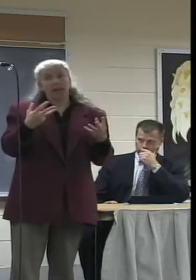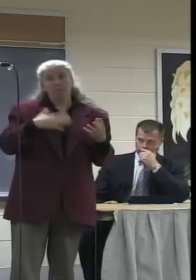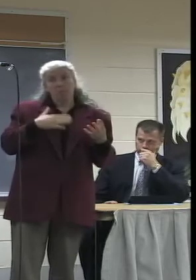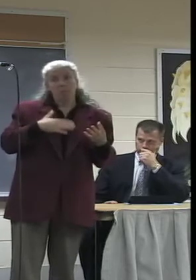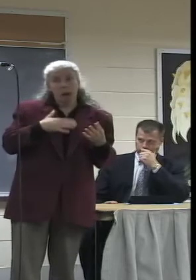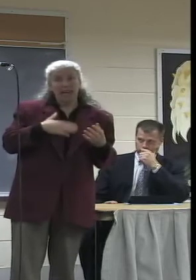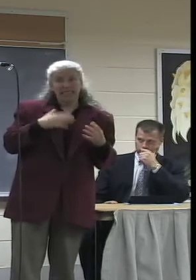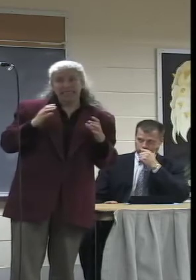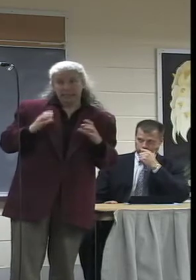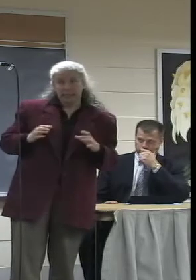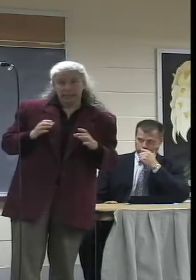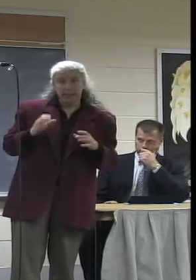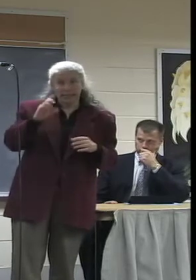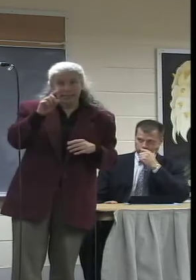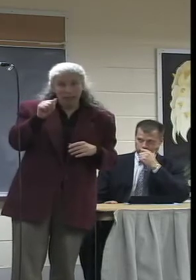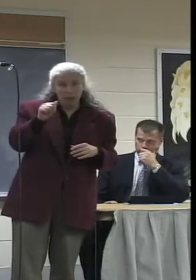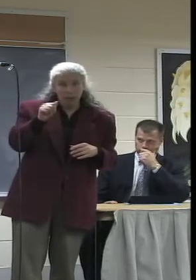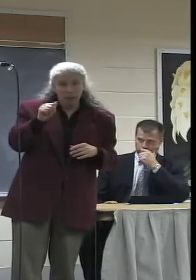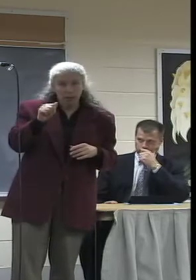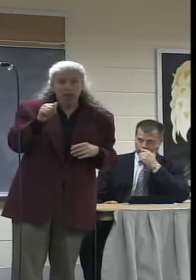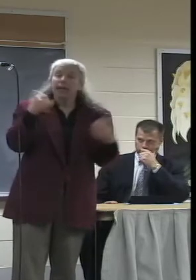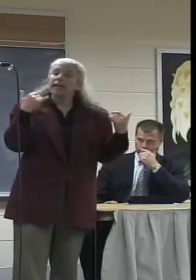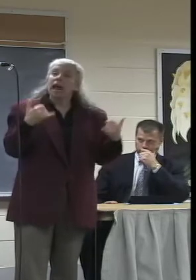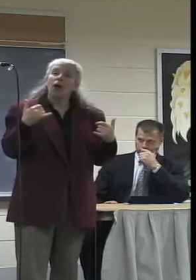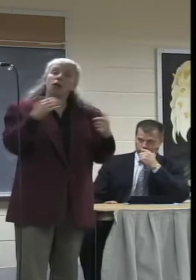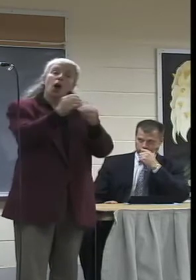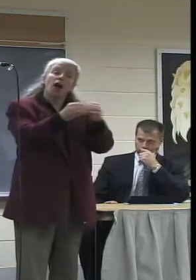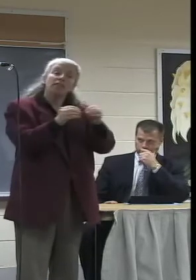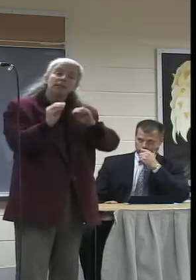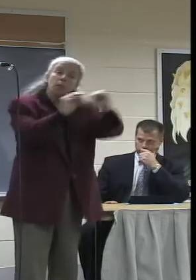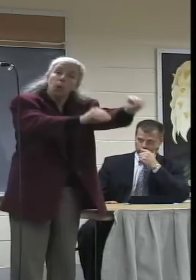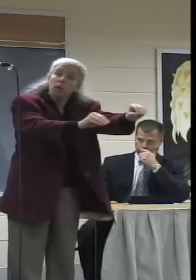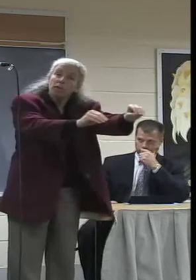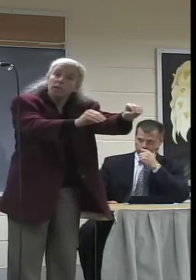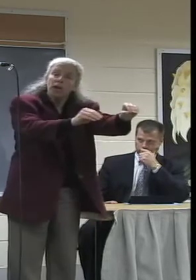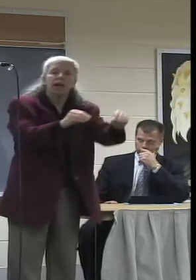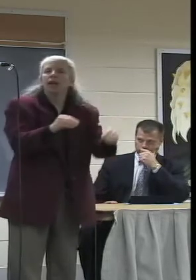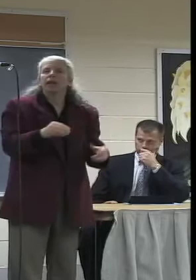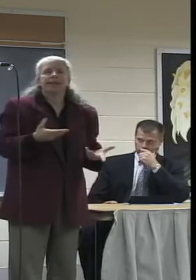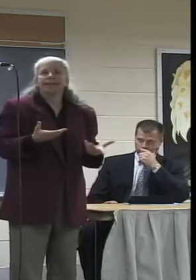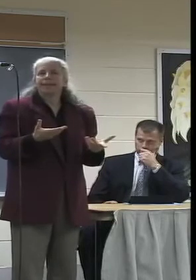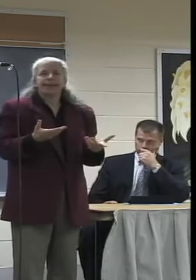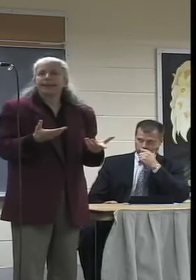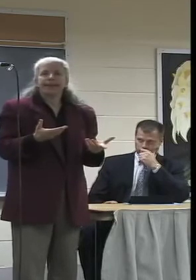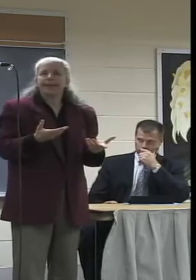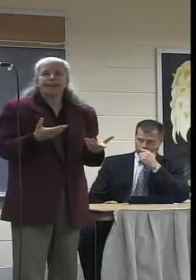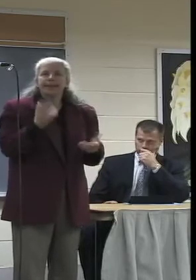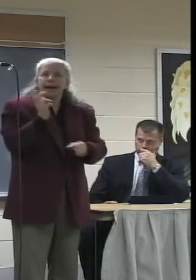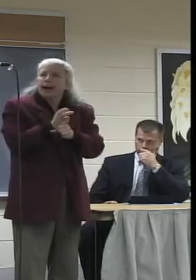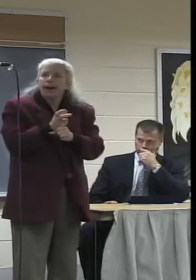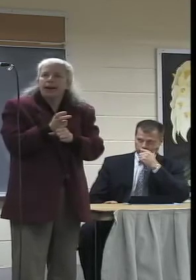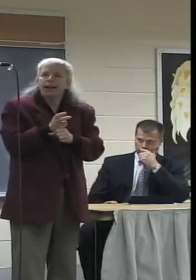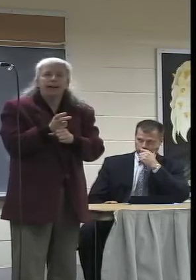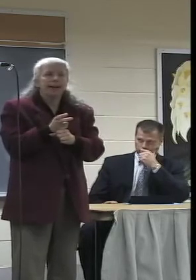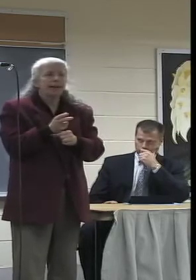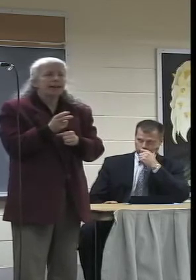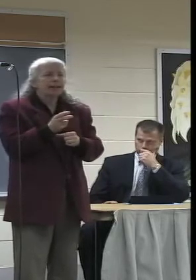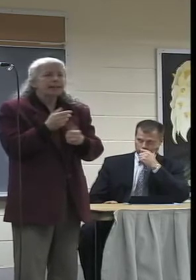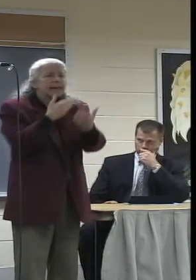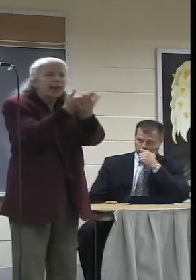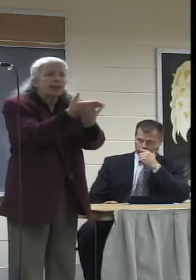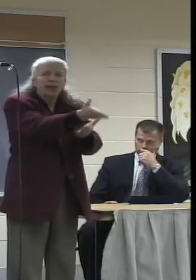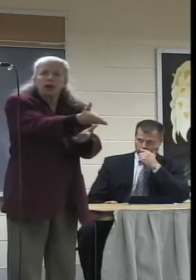who find, because of you moving that office, either they have to go straight through Amherst almost to the